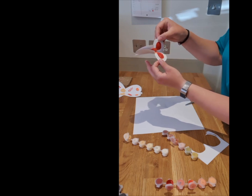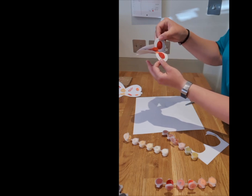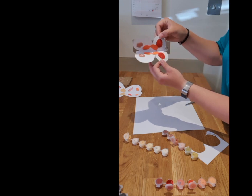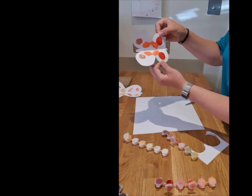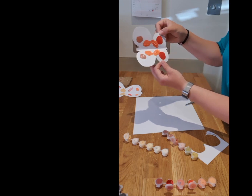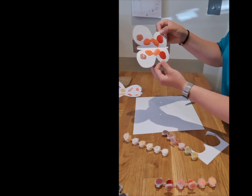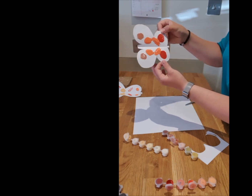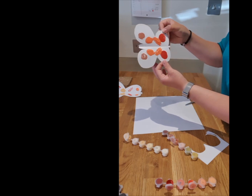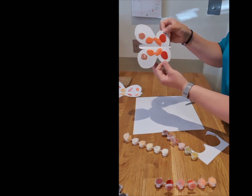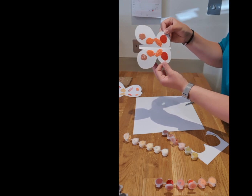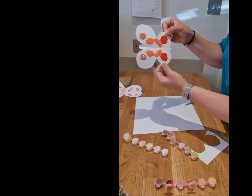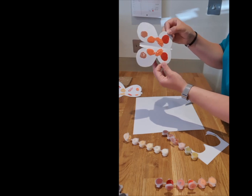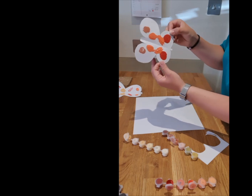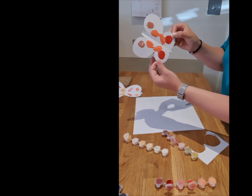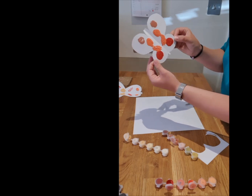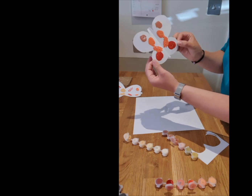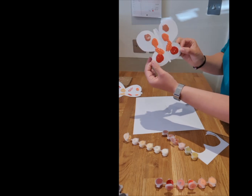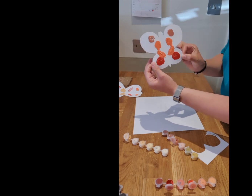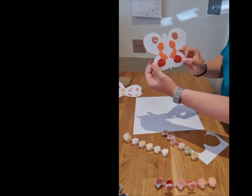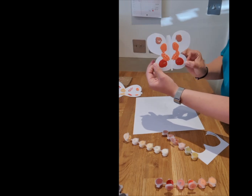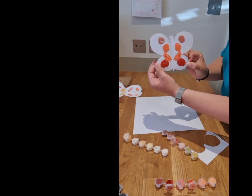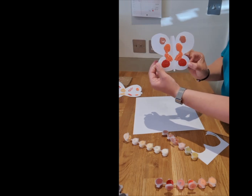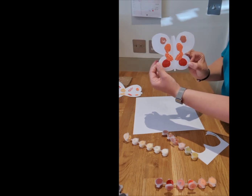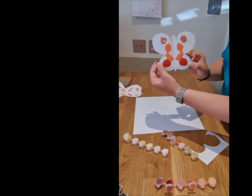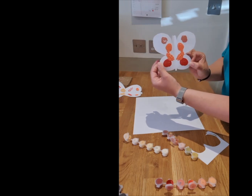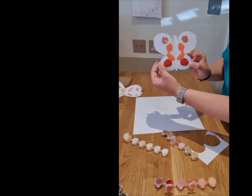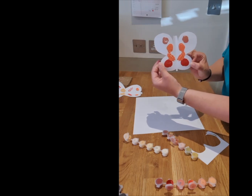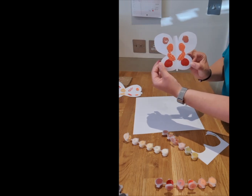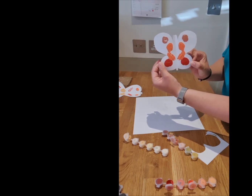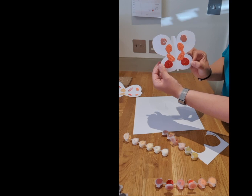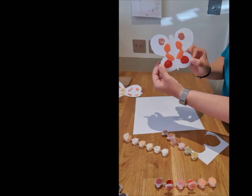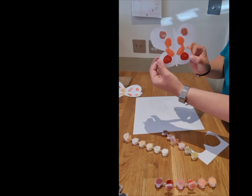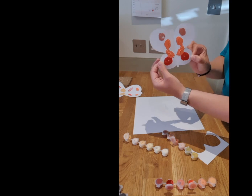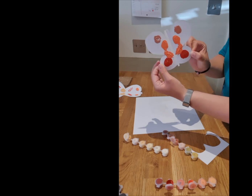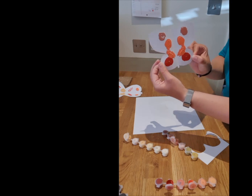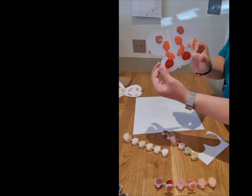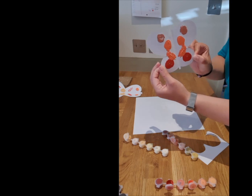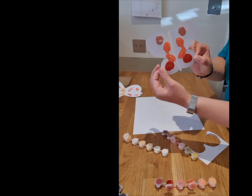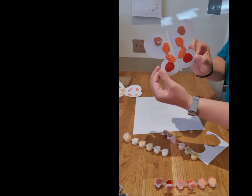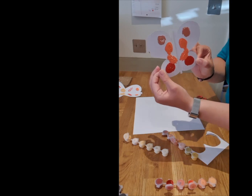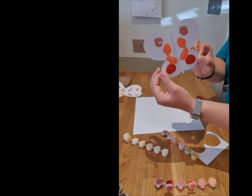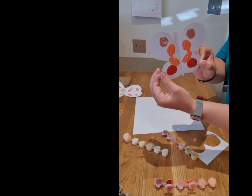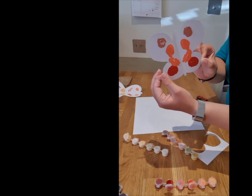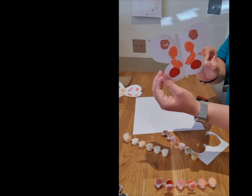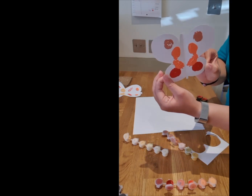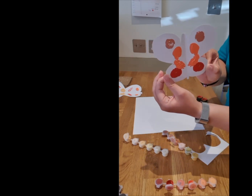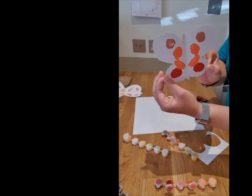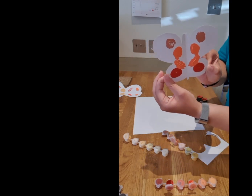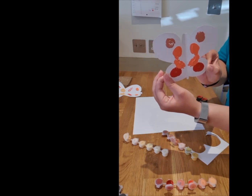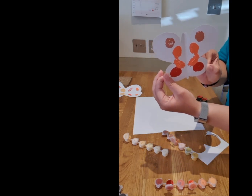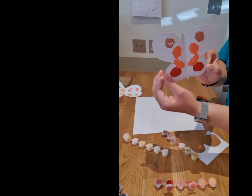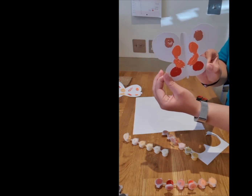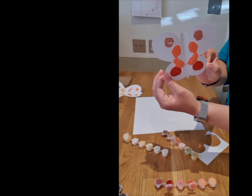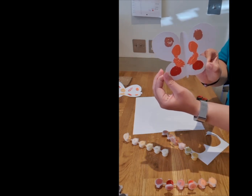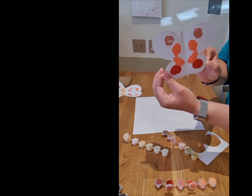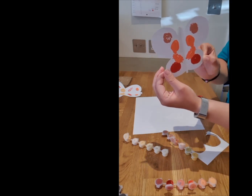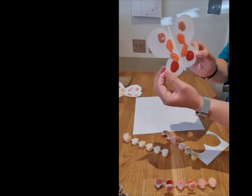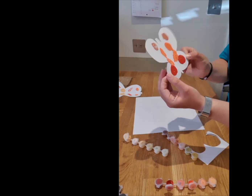And look, you can see the pattern has gone on both sides. It is now